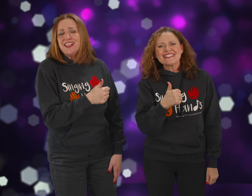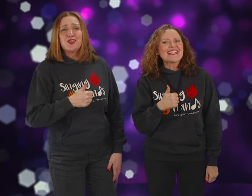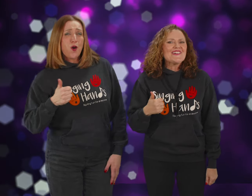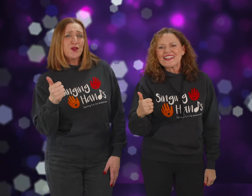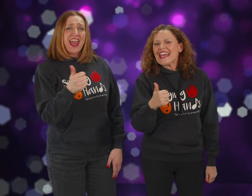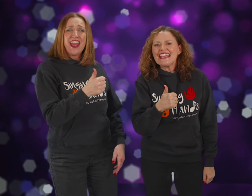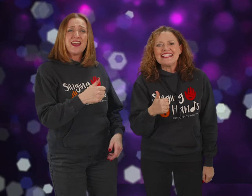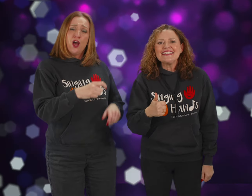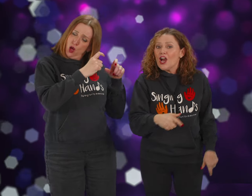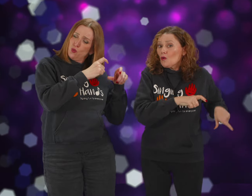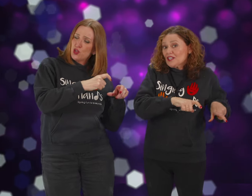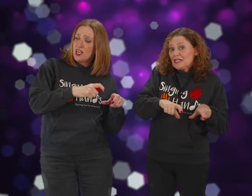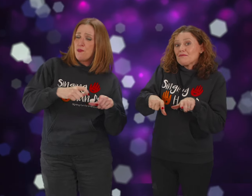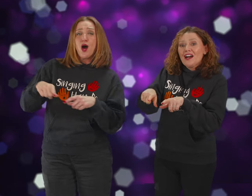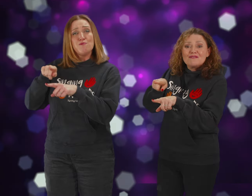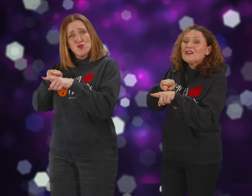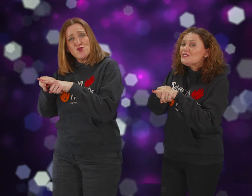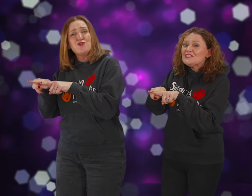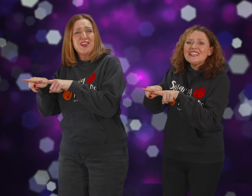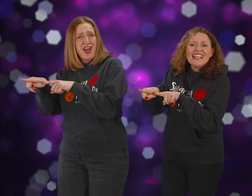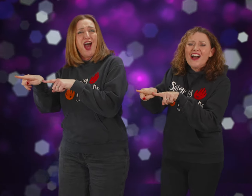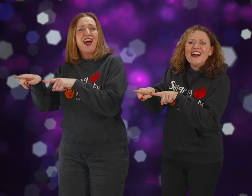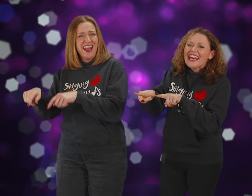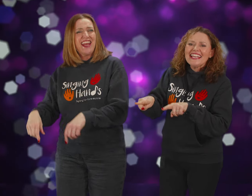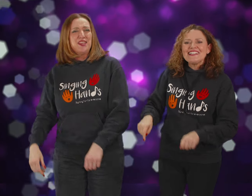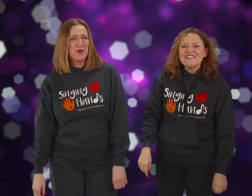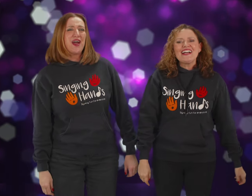it's okay We'll keep on moving on anyway